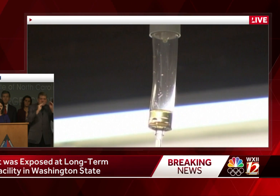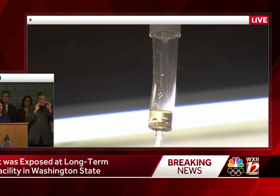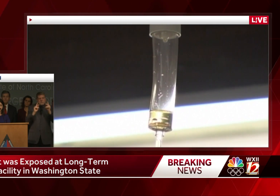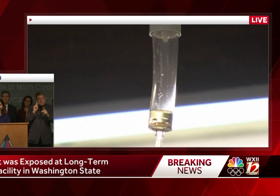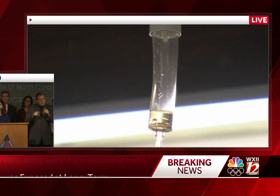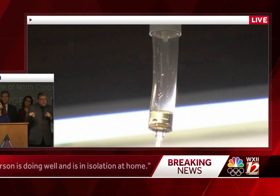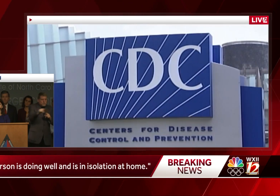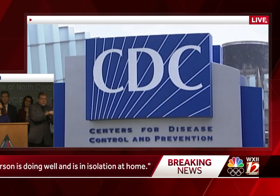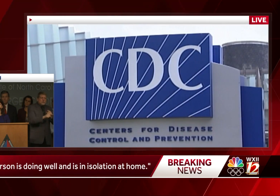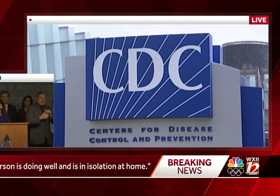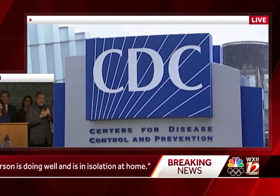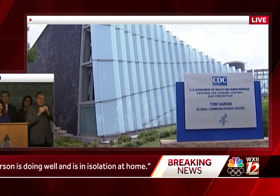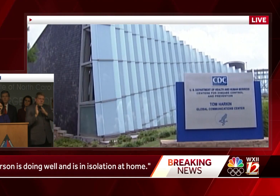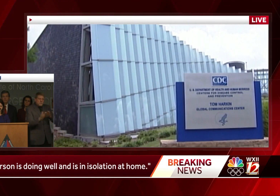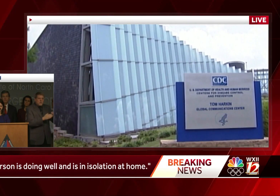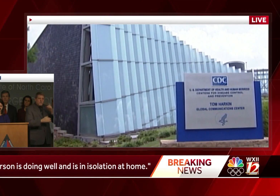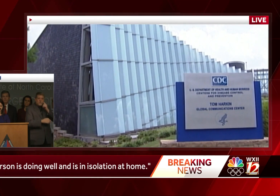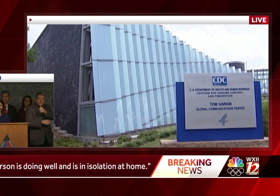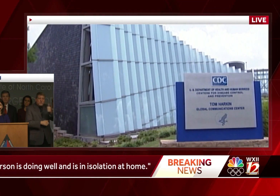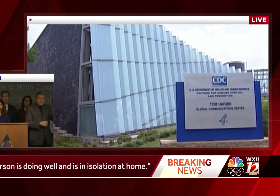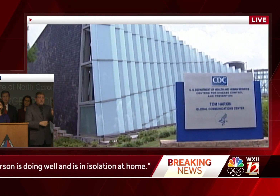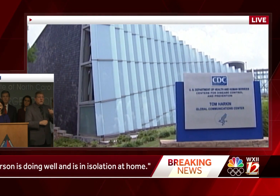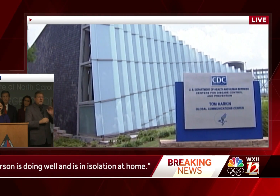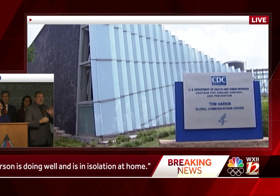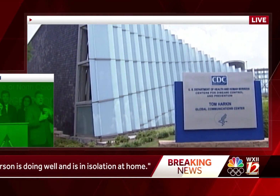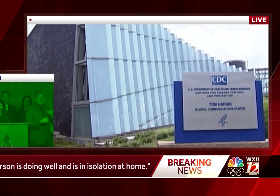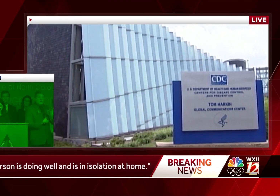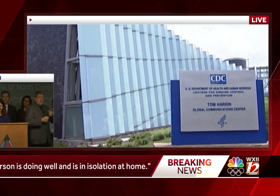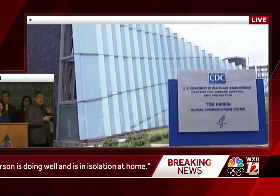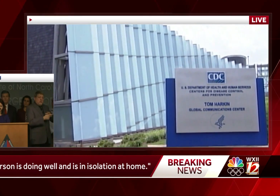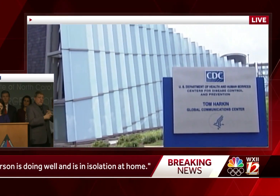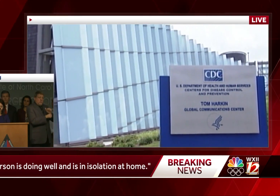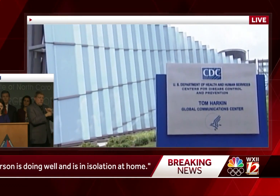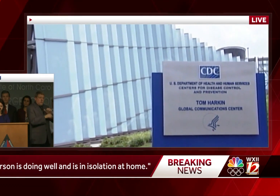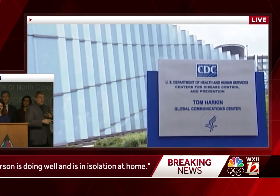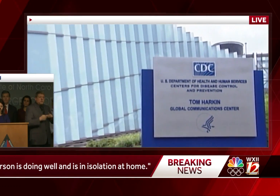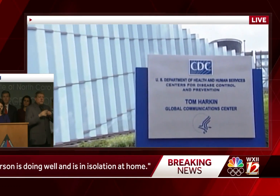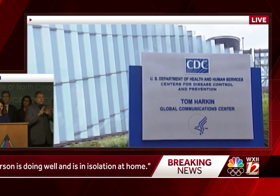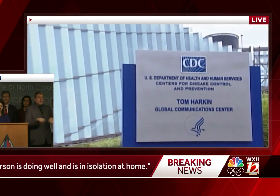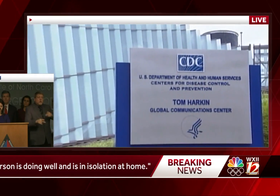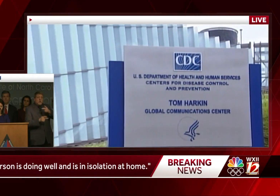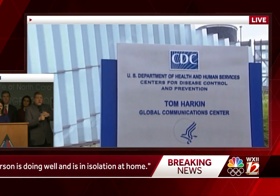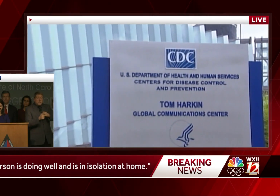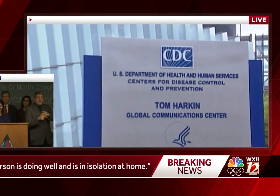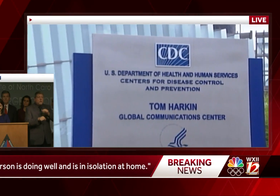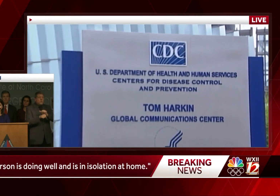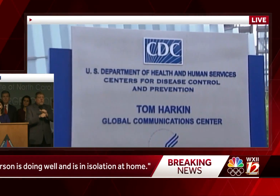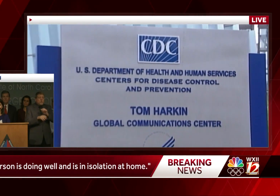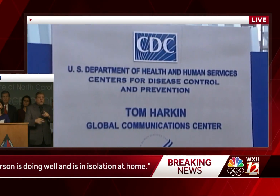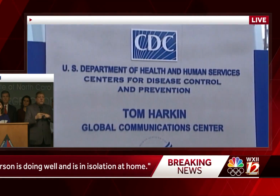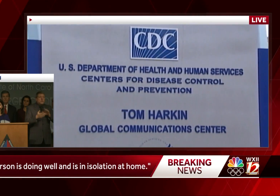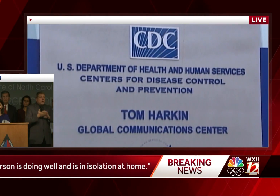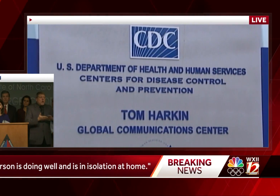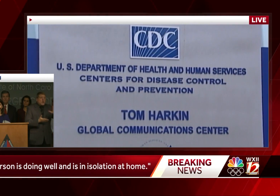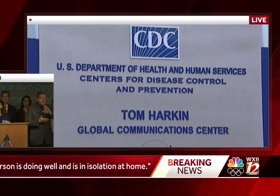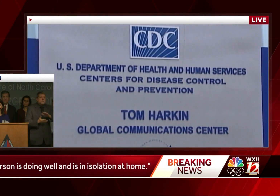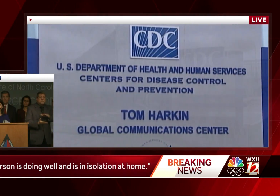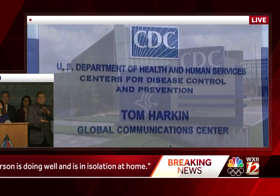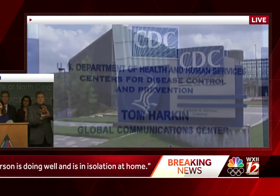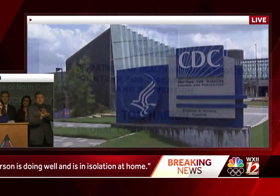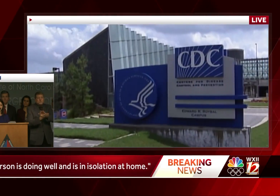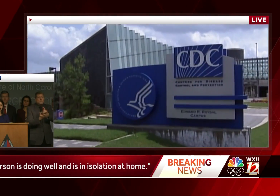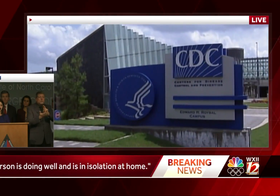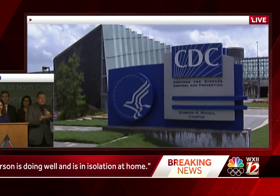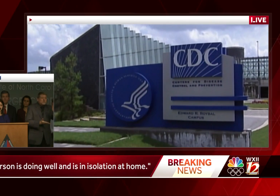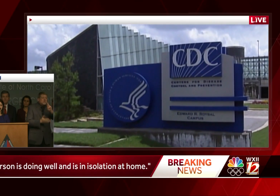themselves, guidance for health care workers, guidance for child care, employers, schools, colleges, universities, again, all on the